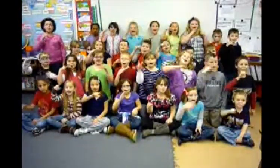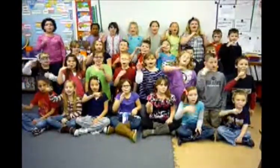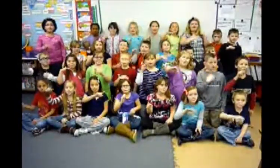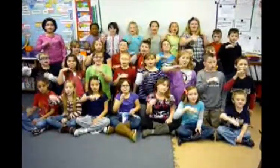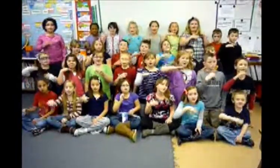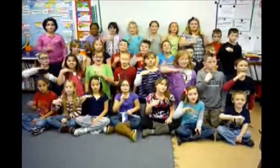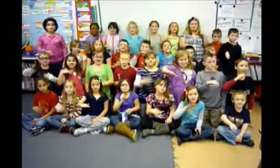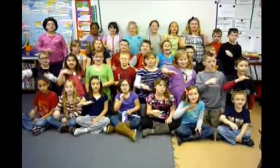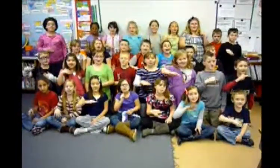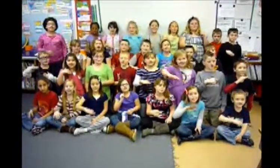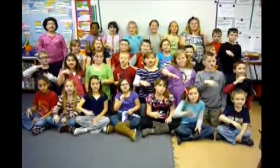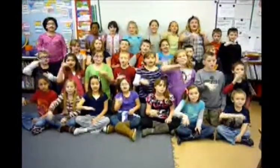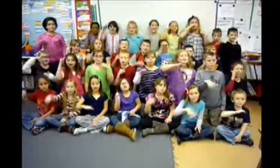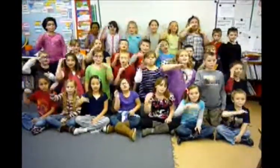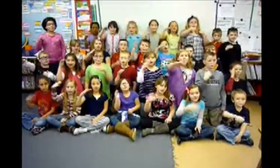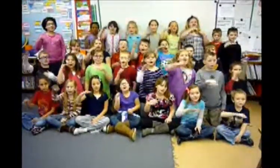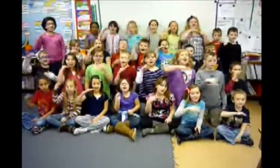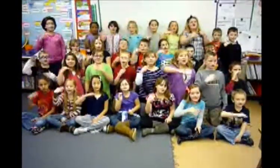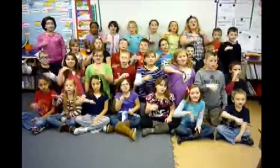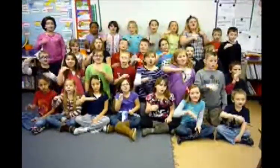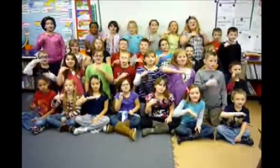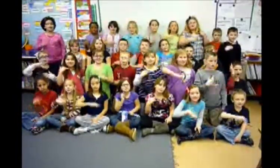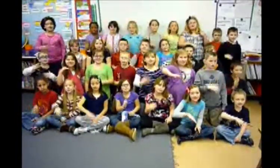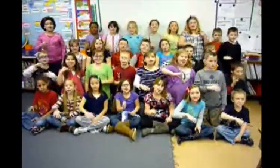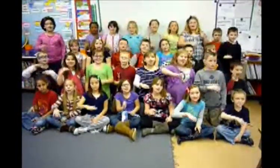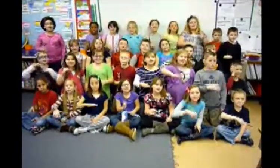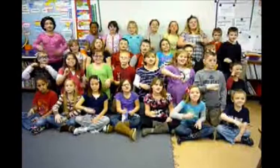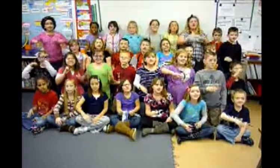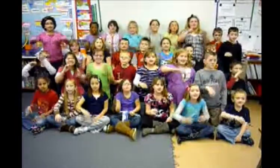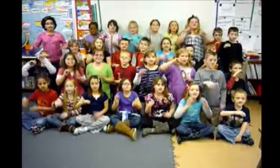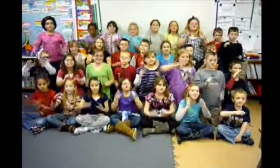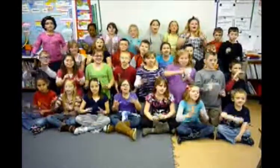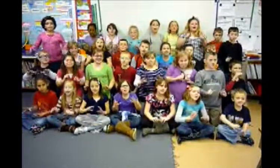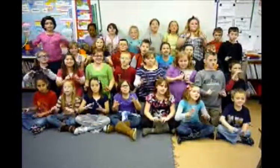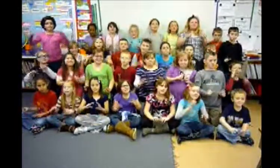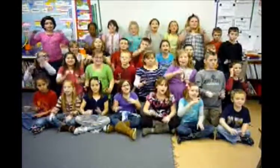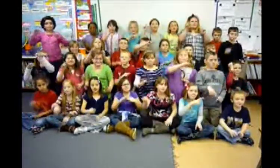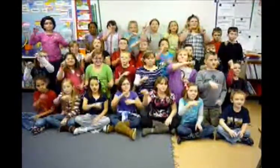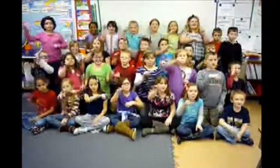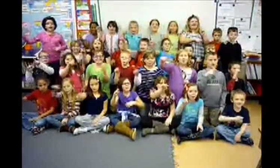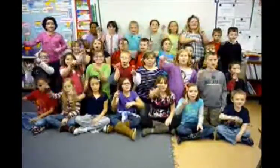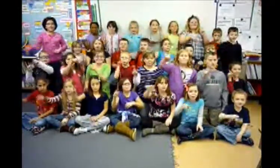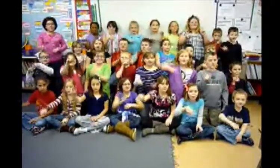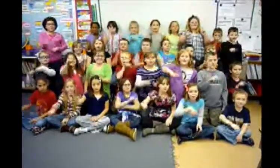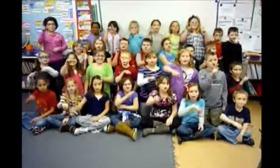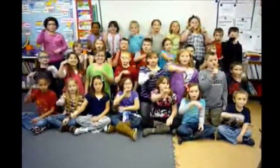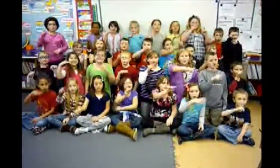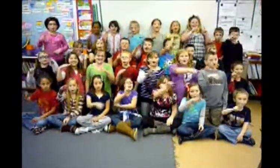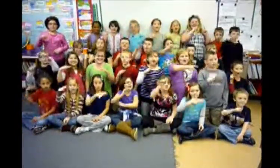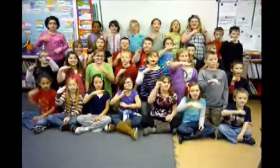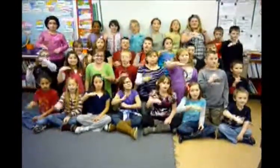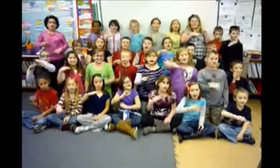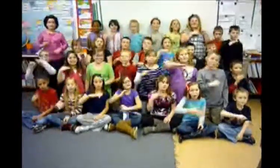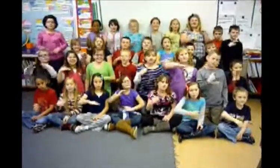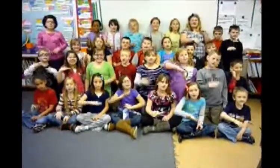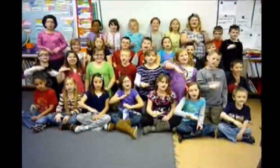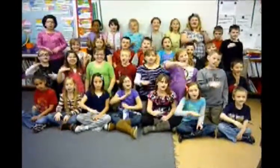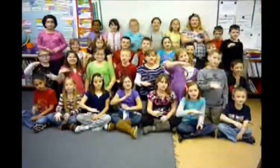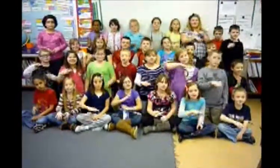got to fall aside, you've got to fall aside. The time is on forever, he ran up all the time